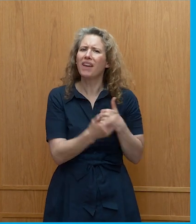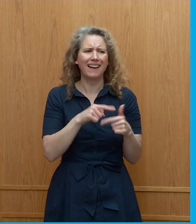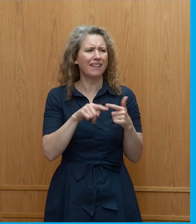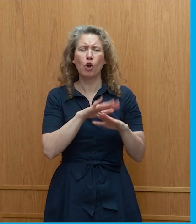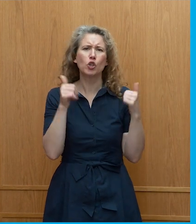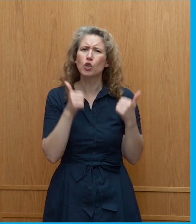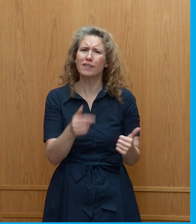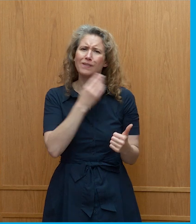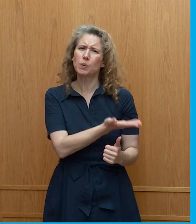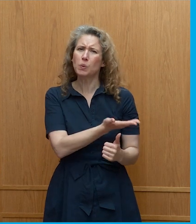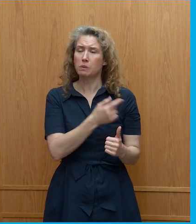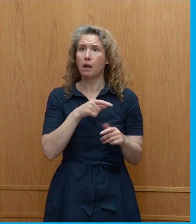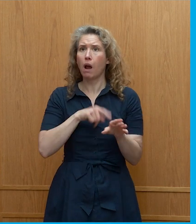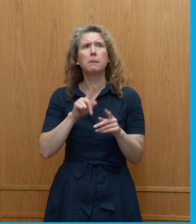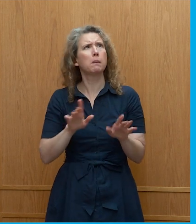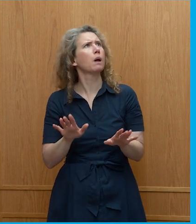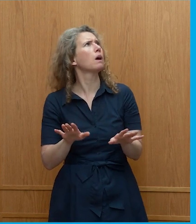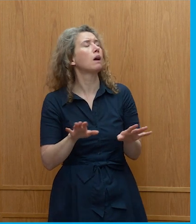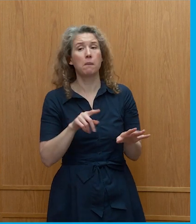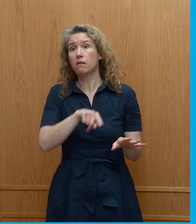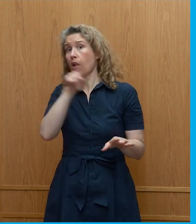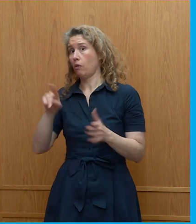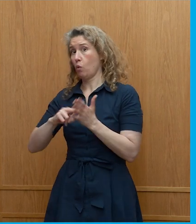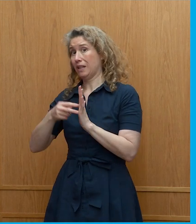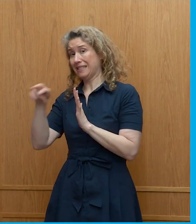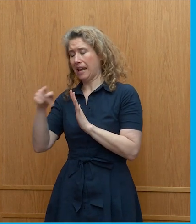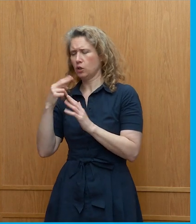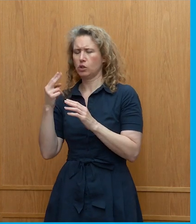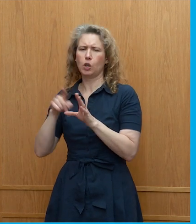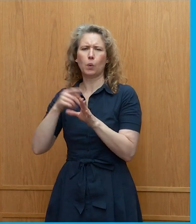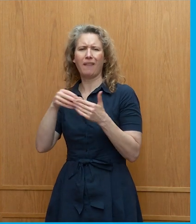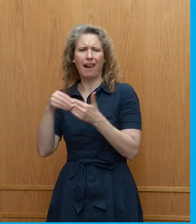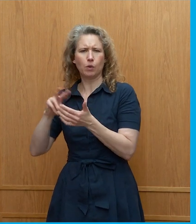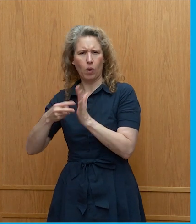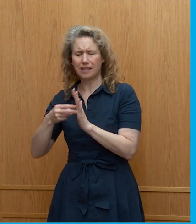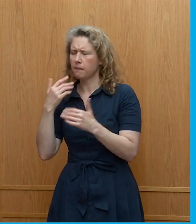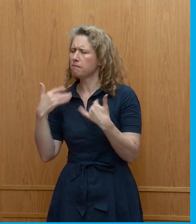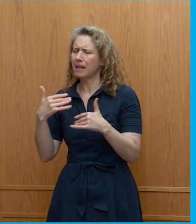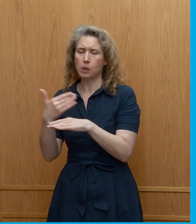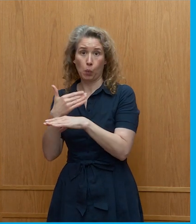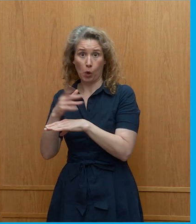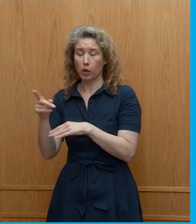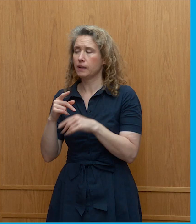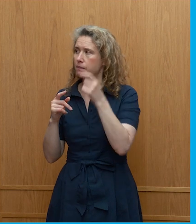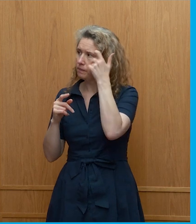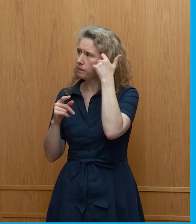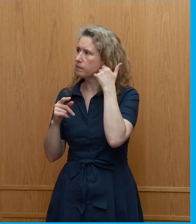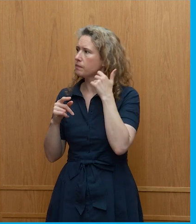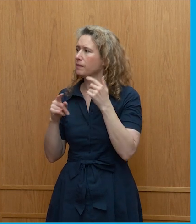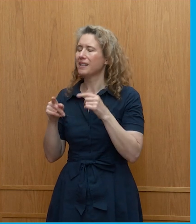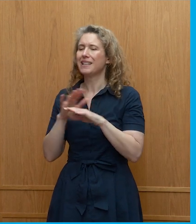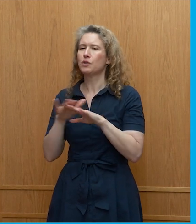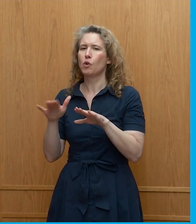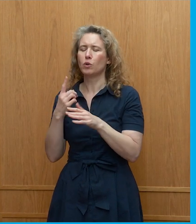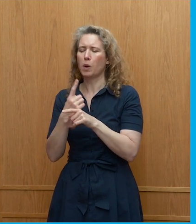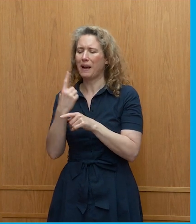amazing organization called bite back youth-led organization that are doing amazing work and if you want to know it's not this is not about